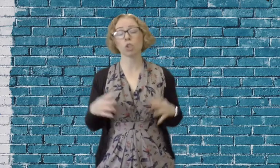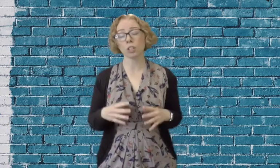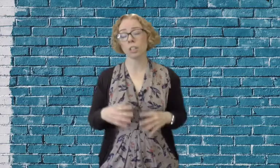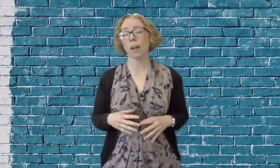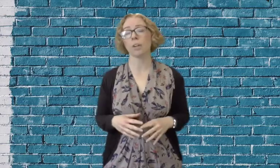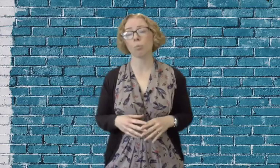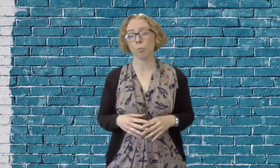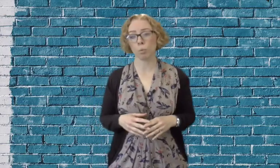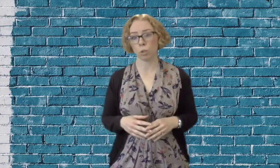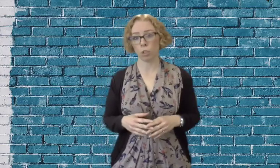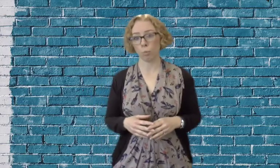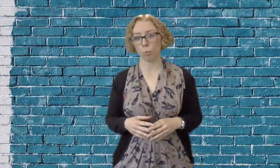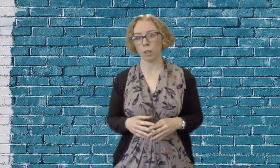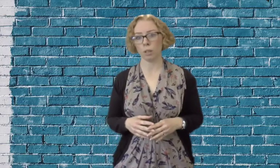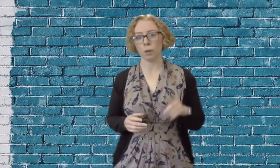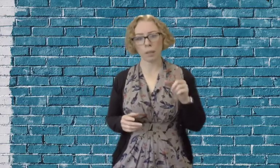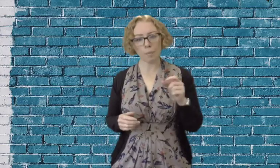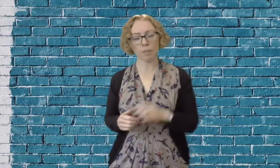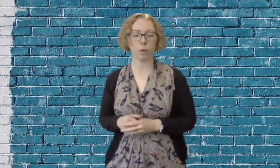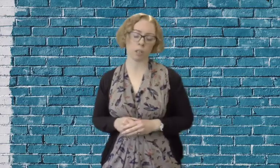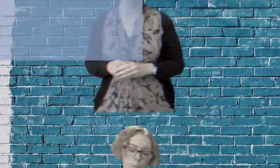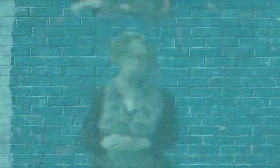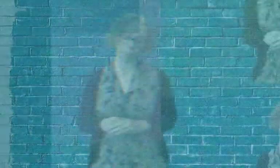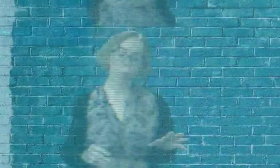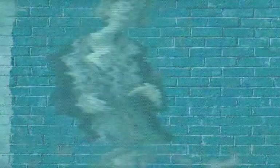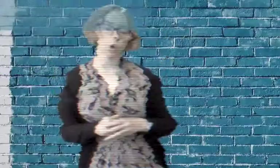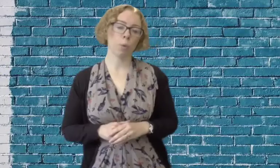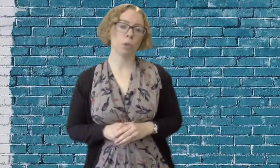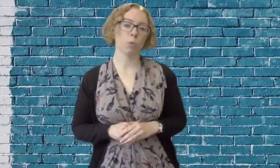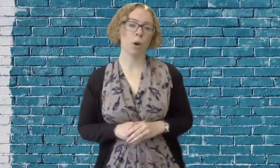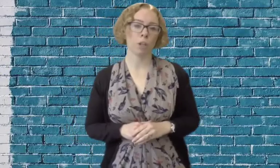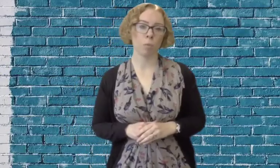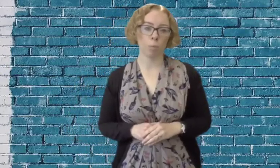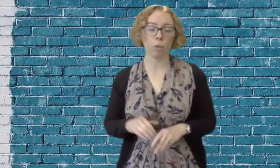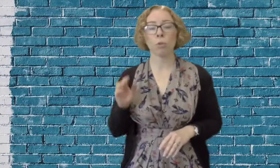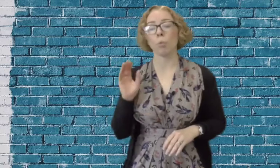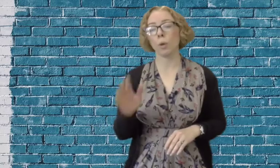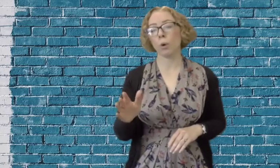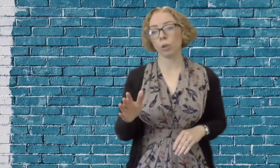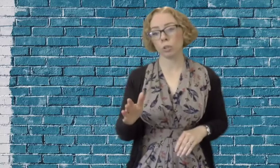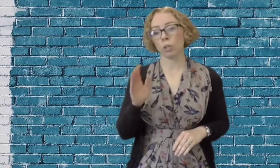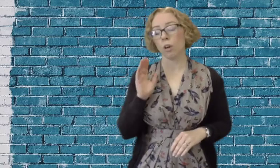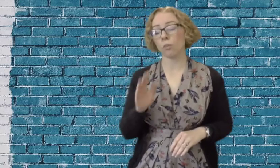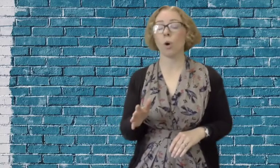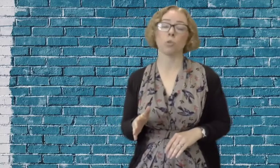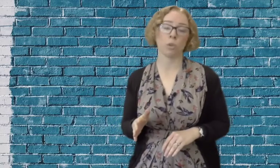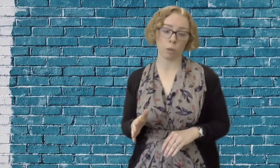shutting down the number of people that see your property. Let me give you an example. We've got a property on the market at the moment that we put at four hundred thousand.